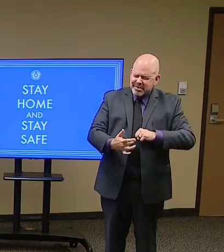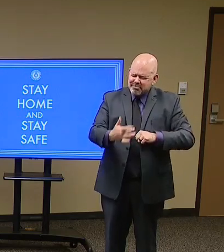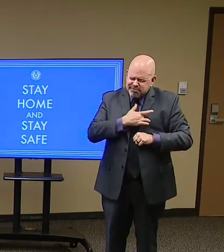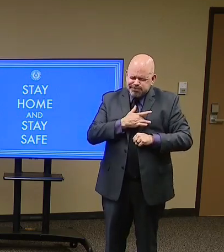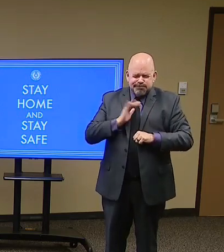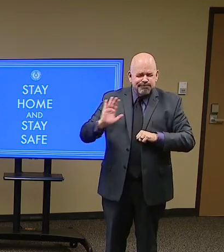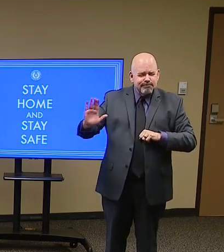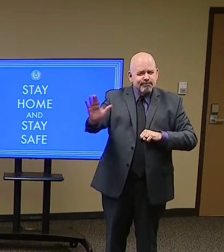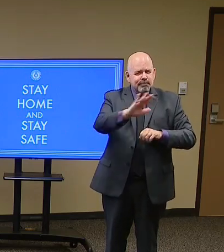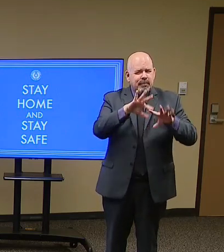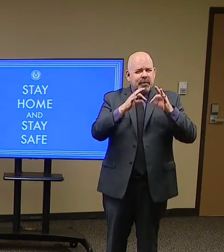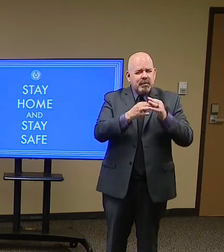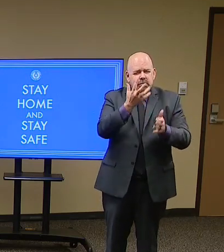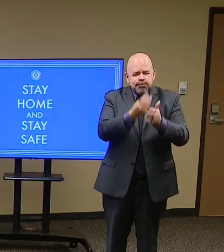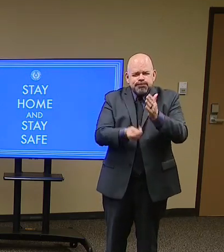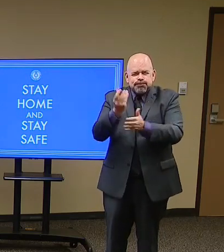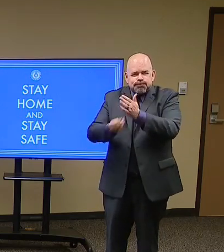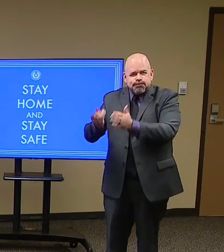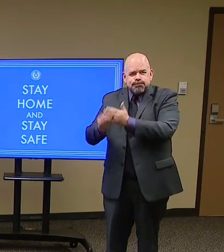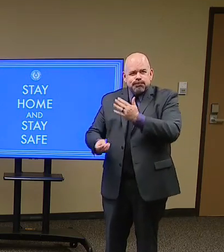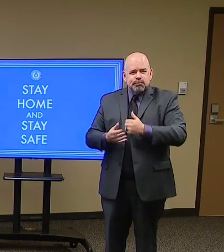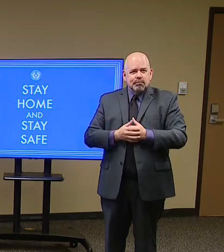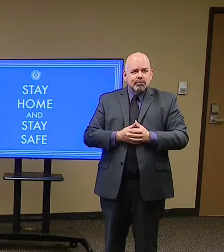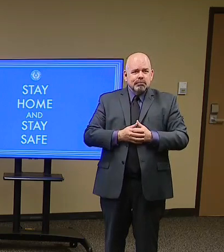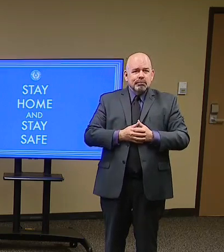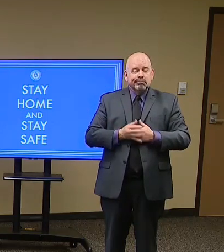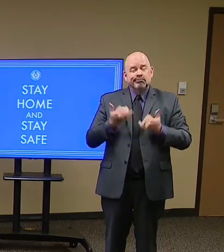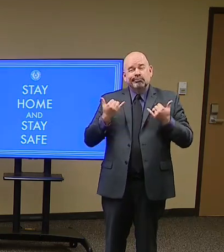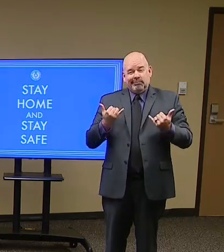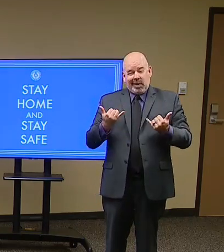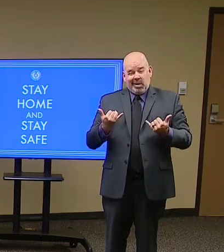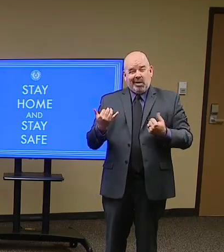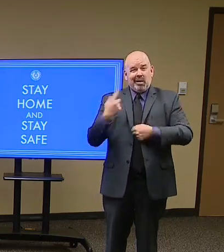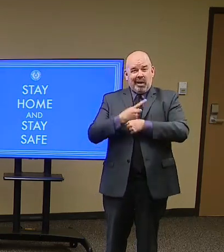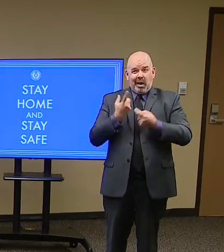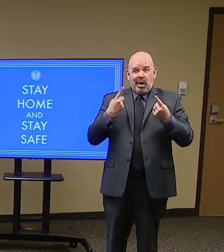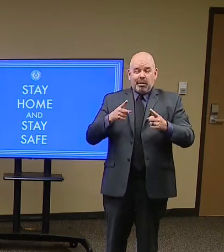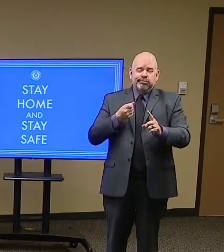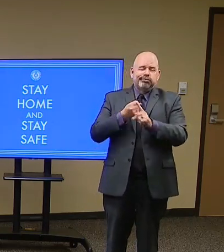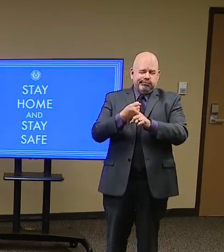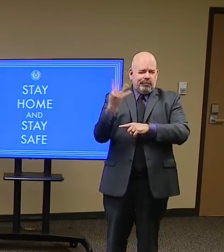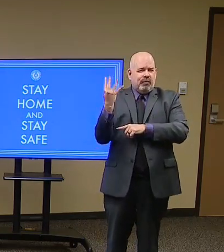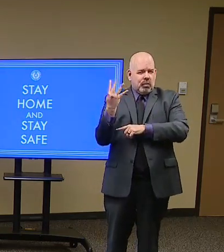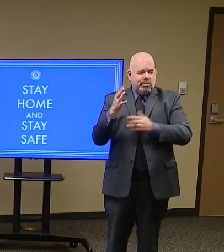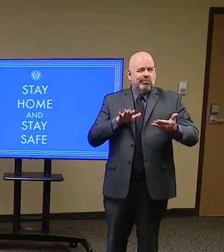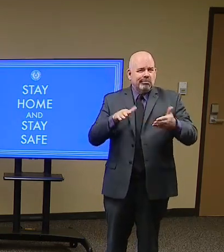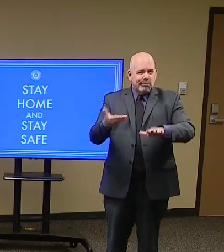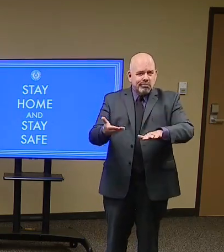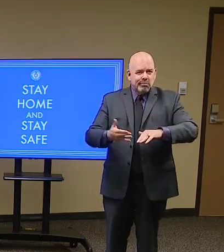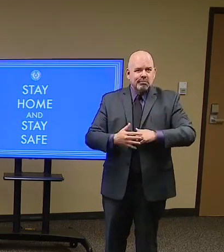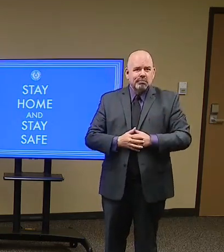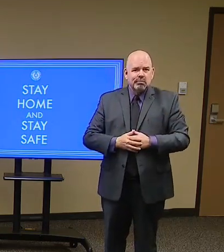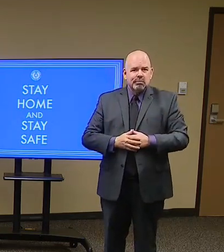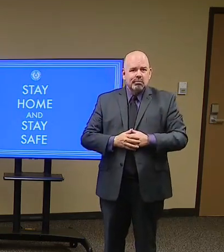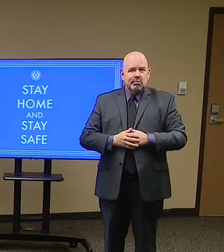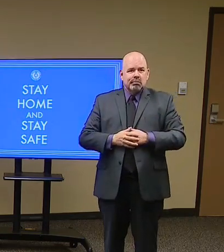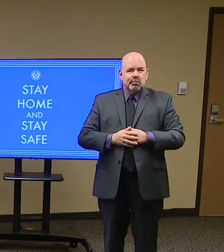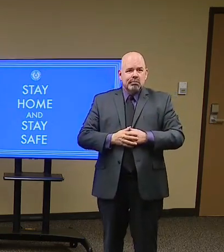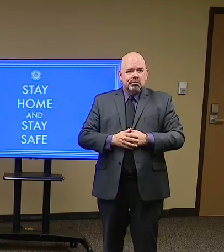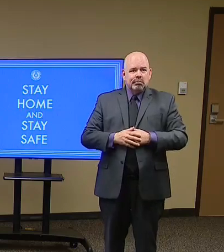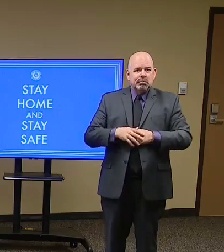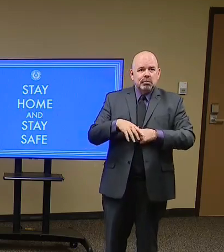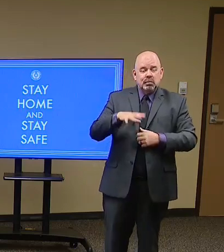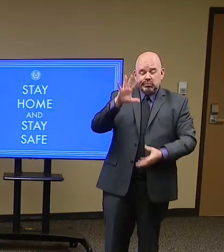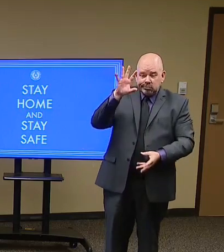addition of four deaths today. That brings us up to a total of 311 of our